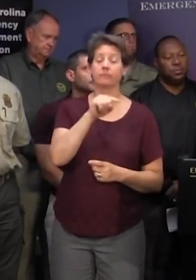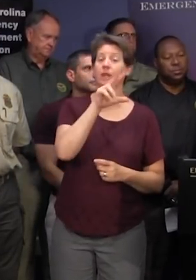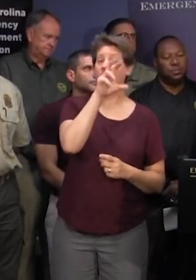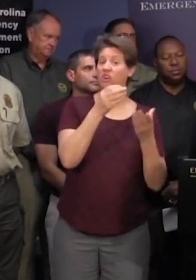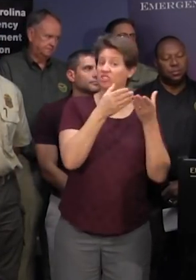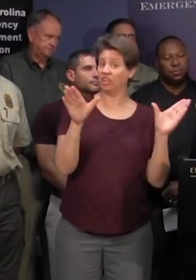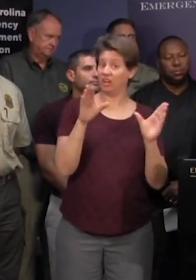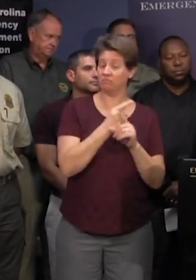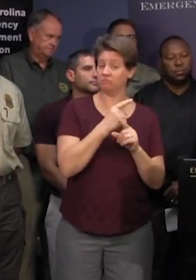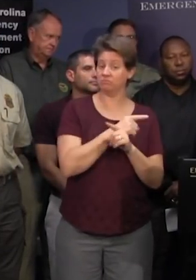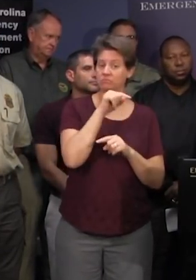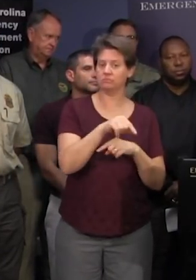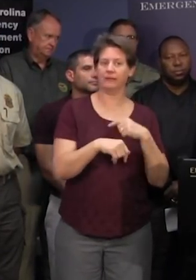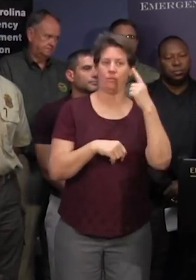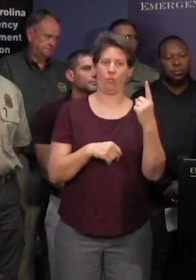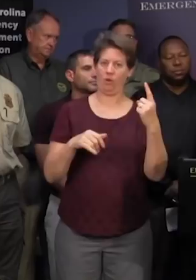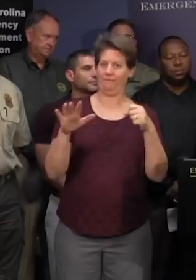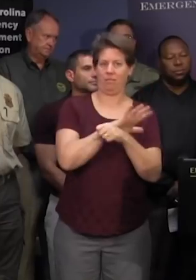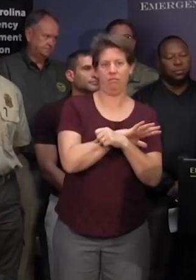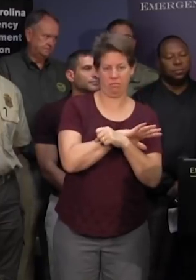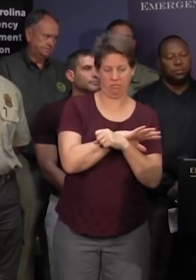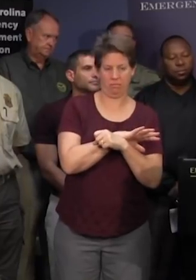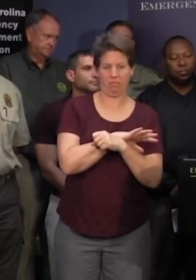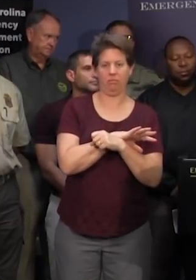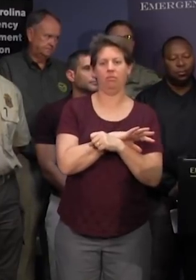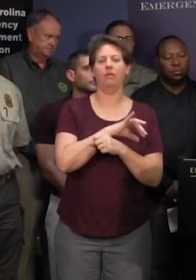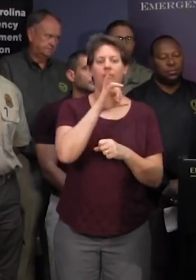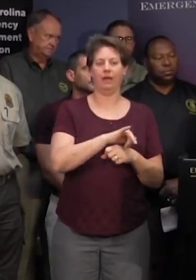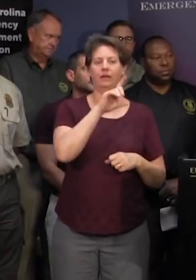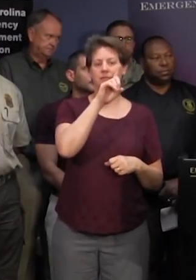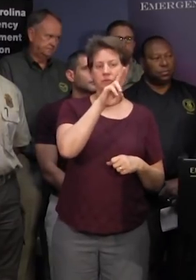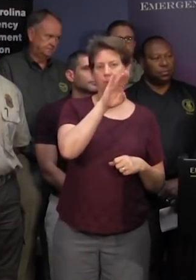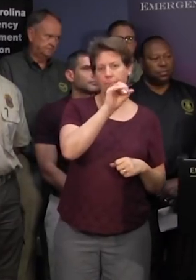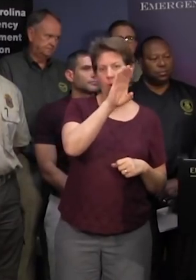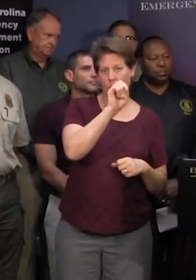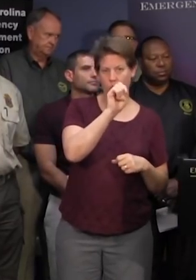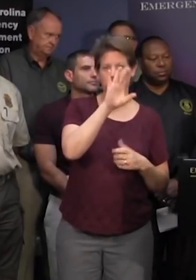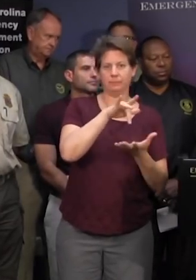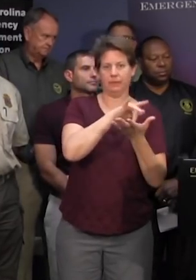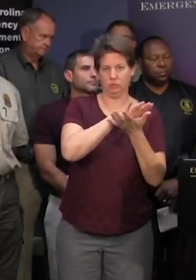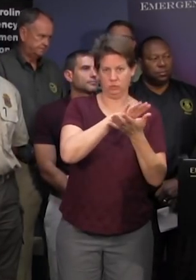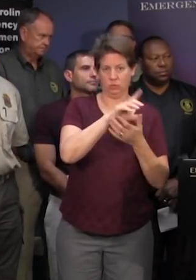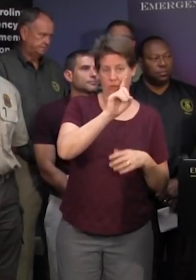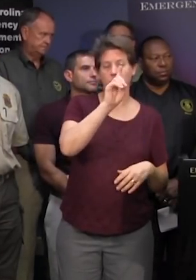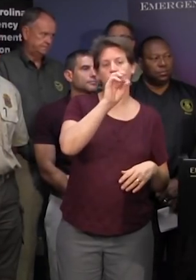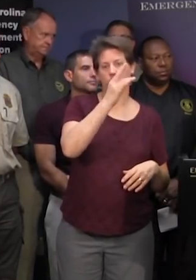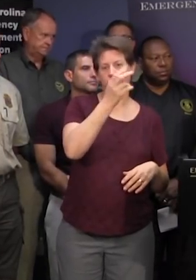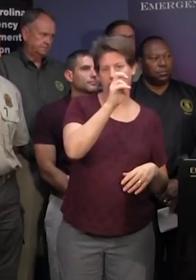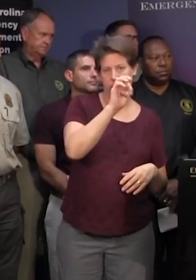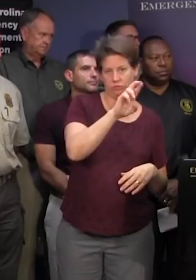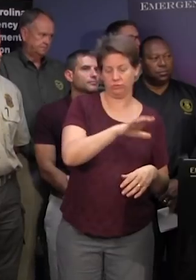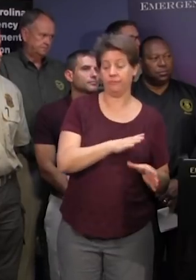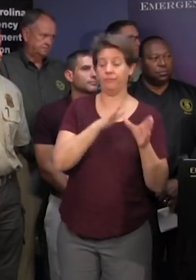population shelters there is one that is currently full that remains dubose middle school in dorchester of the special